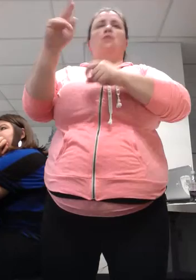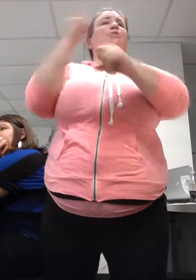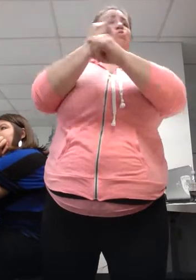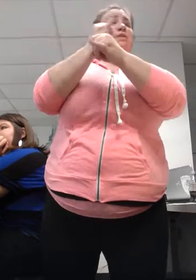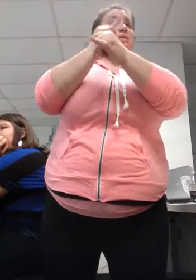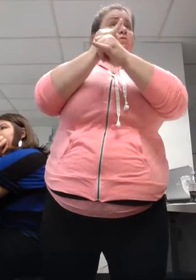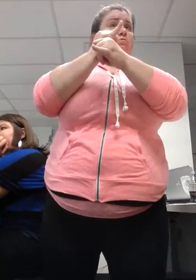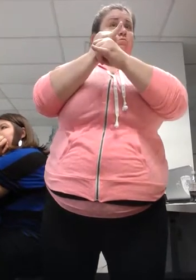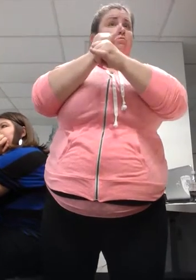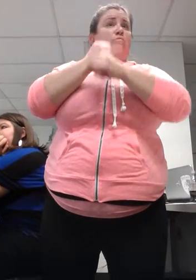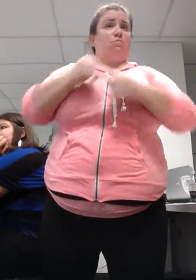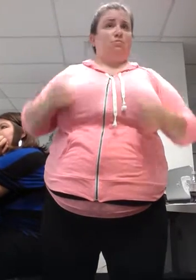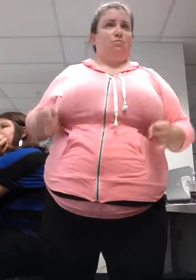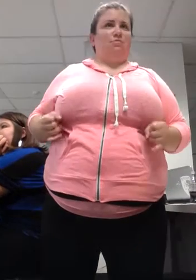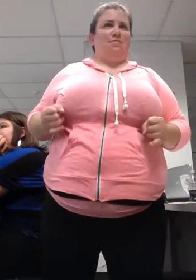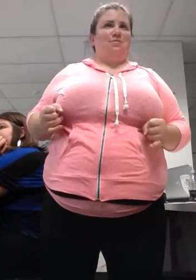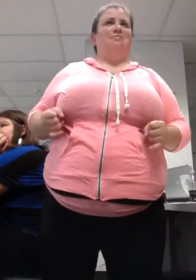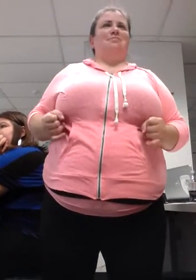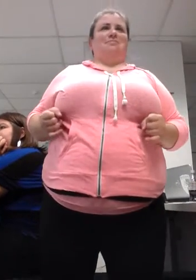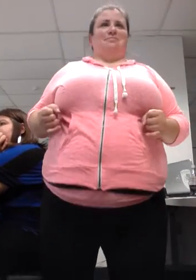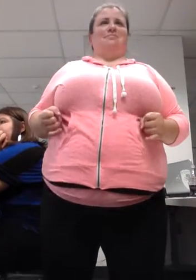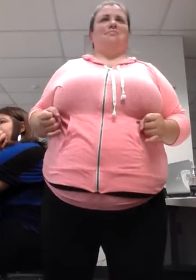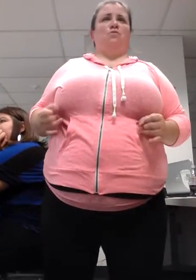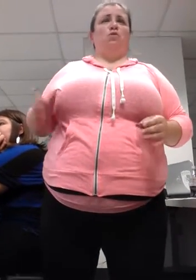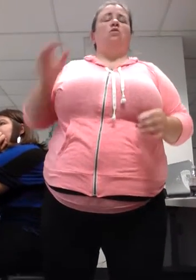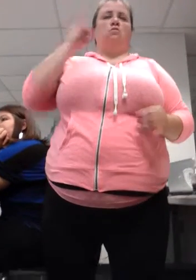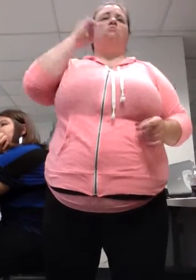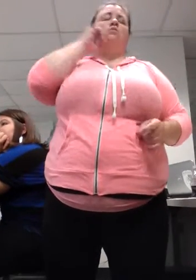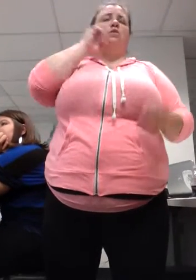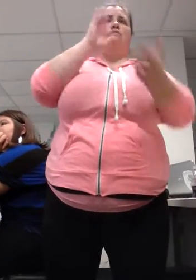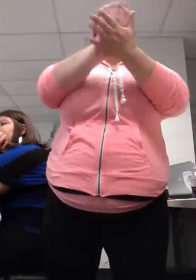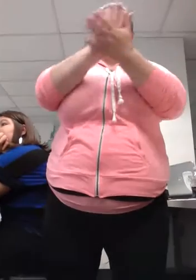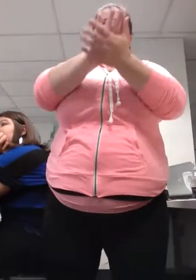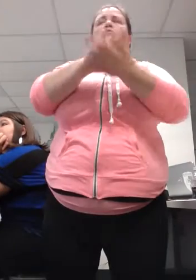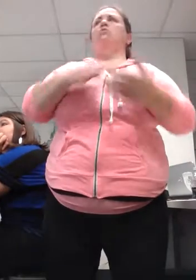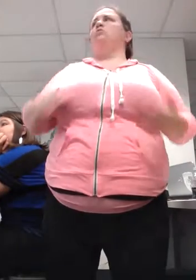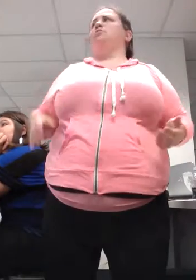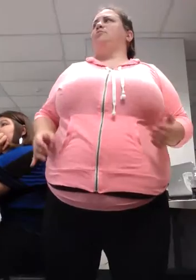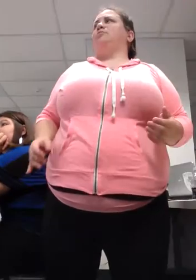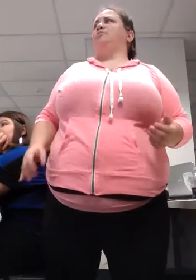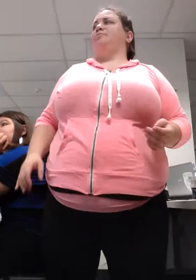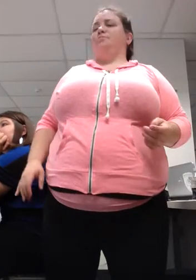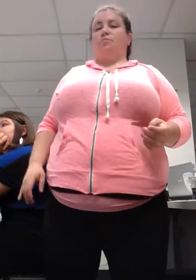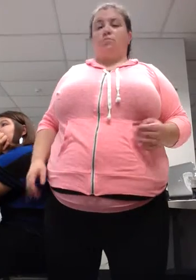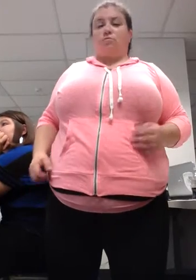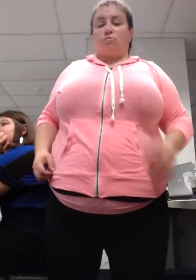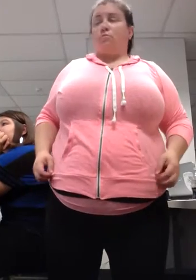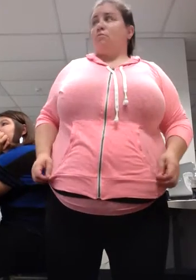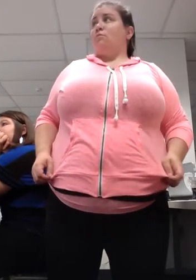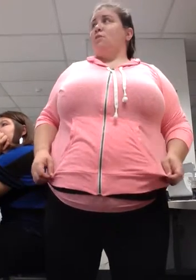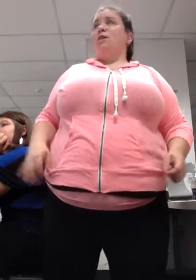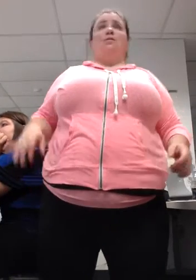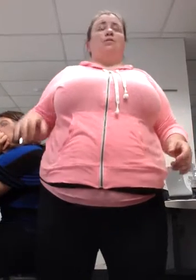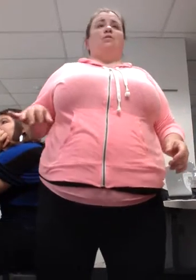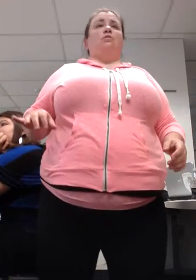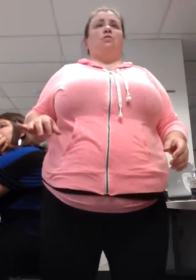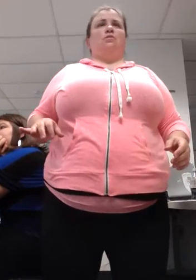you know you, signs this, you know you automatically don't say institute. Because that has a negative connotation in the deaf community.